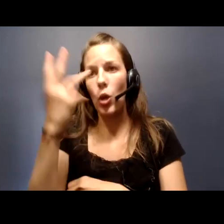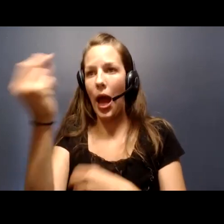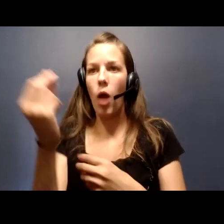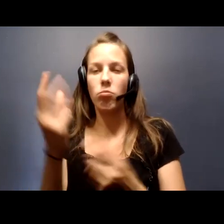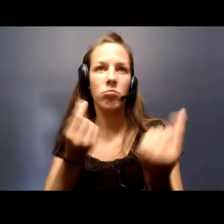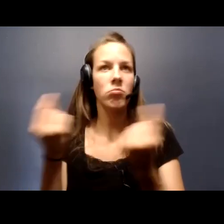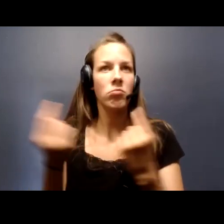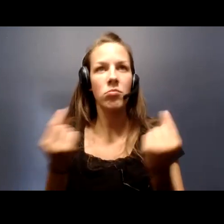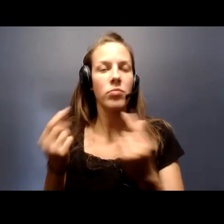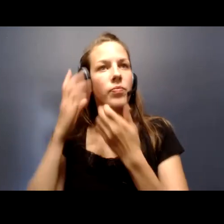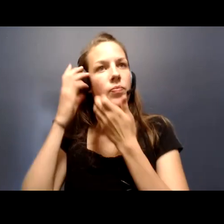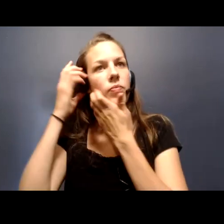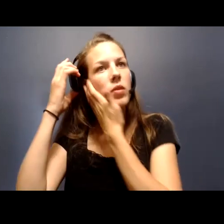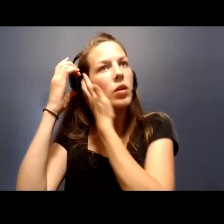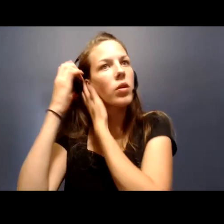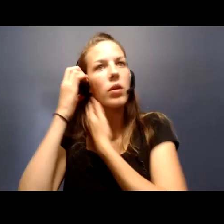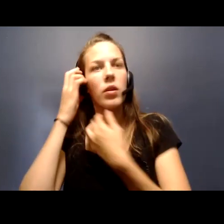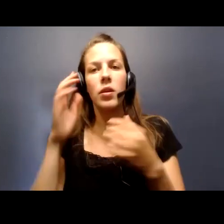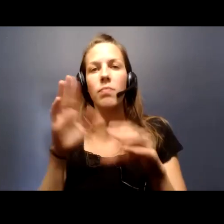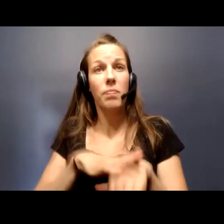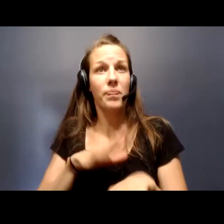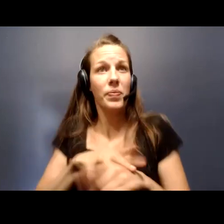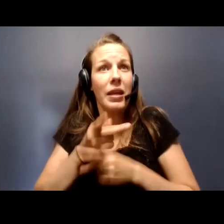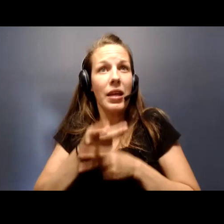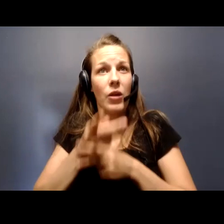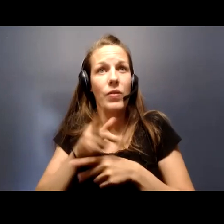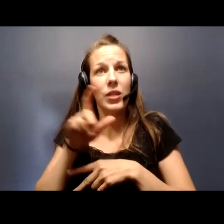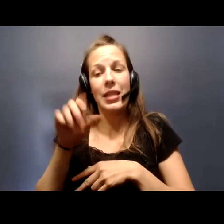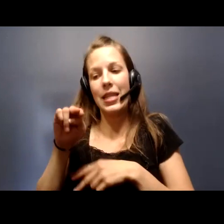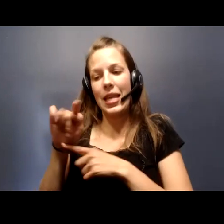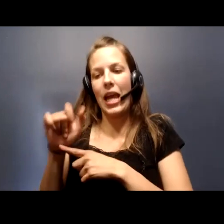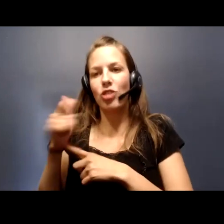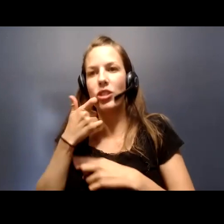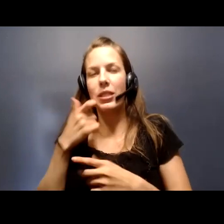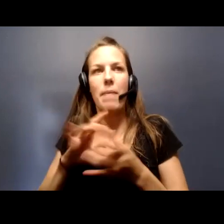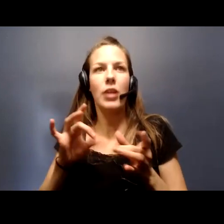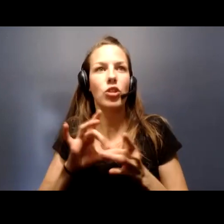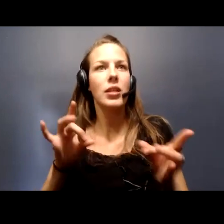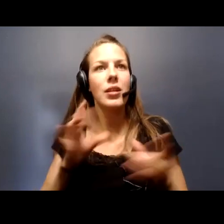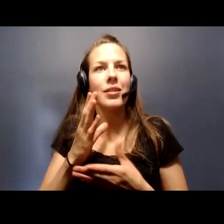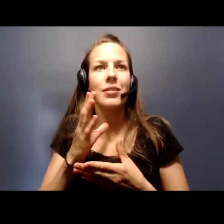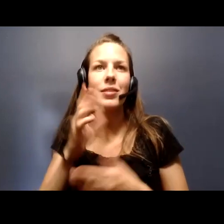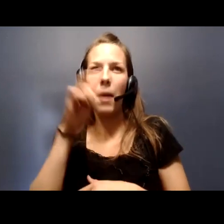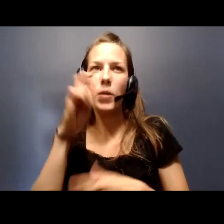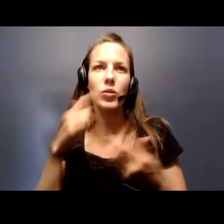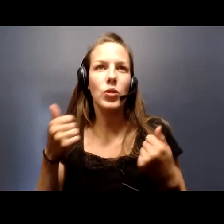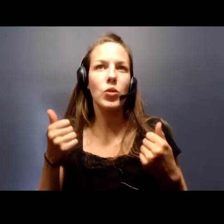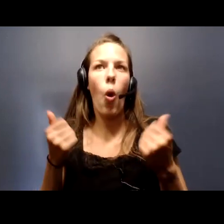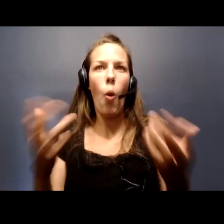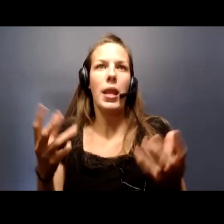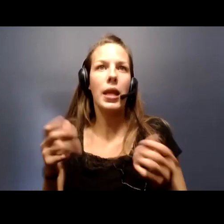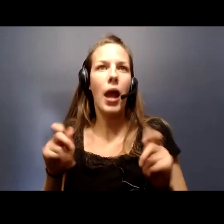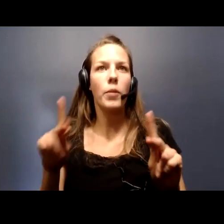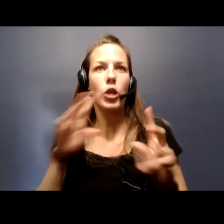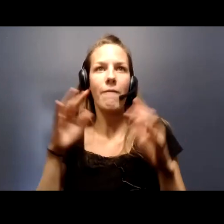daily business and to take all of the precautions that Nita just mentioned. Summer brings so many opportunities for social